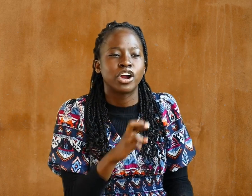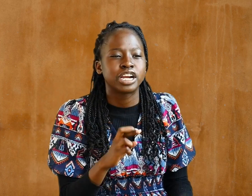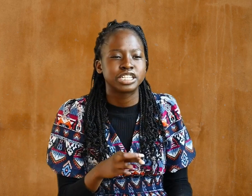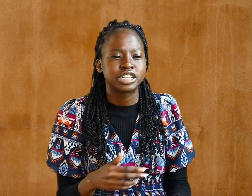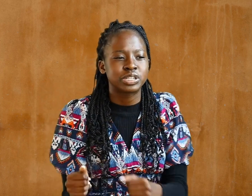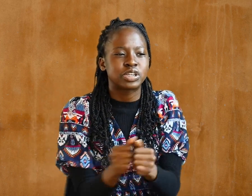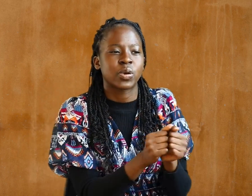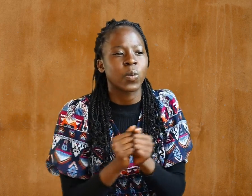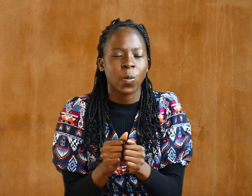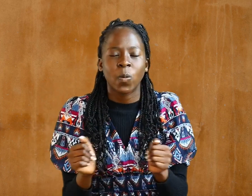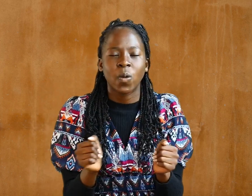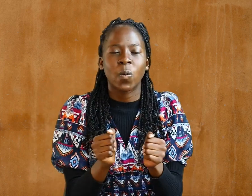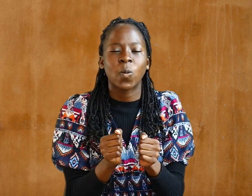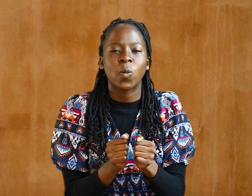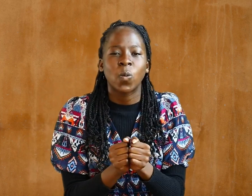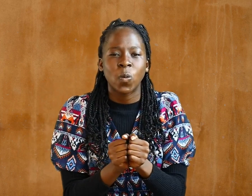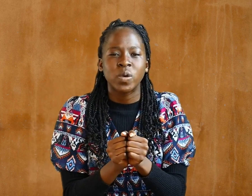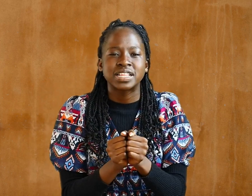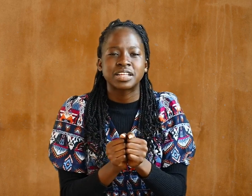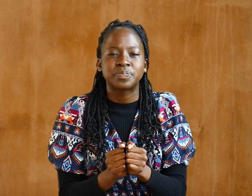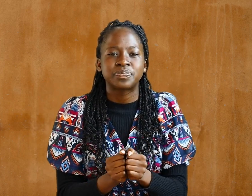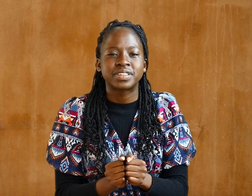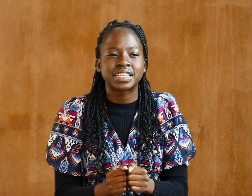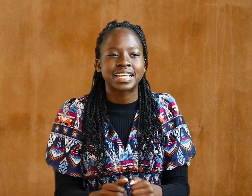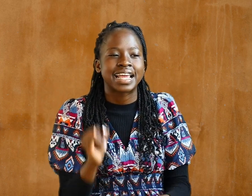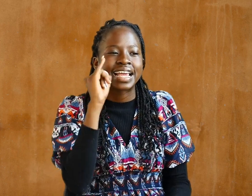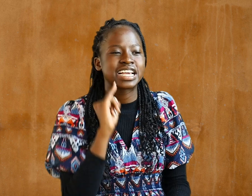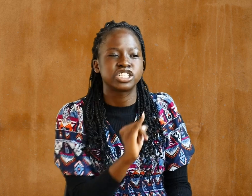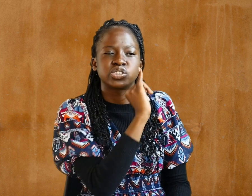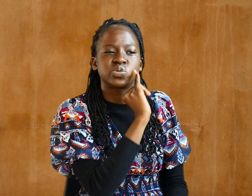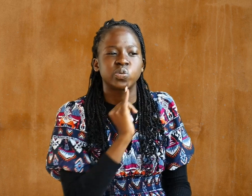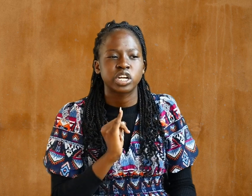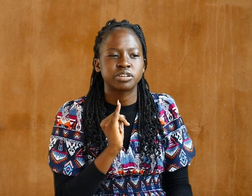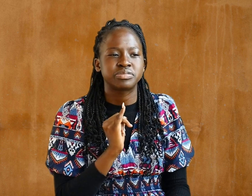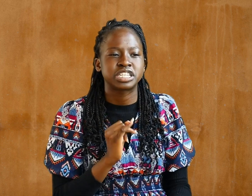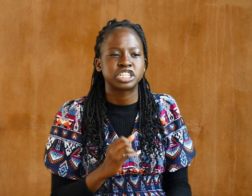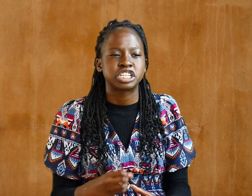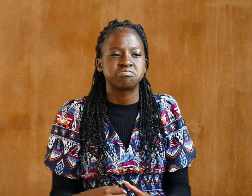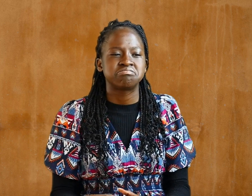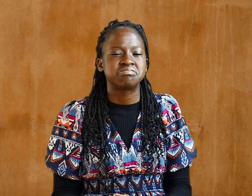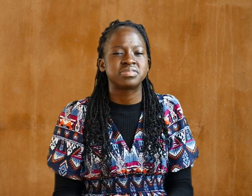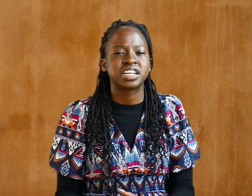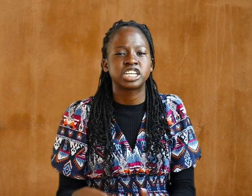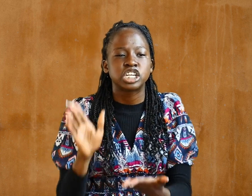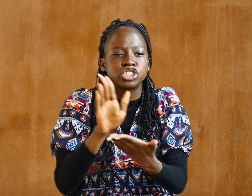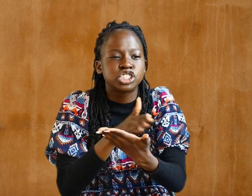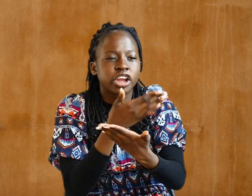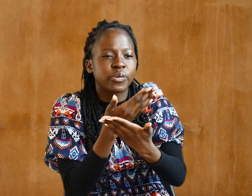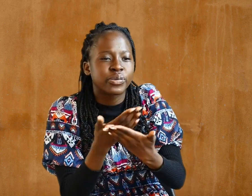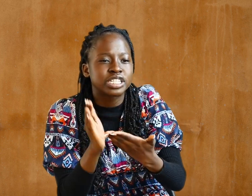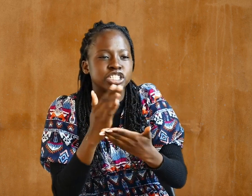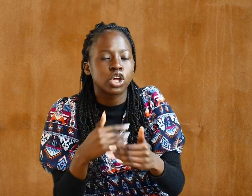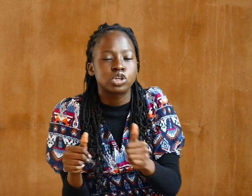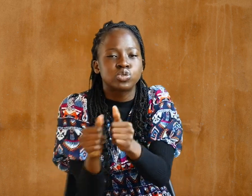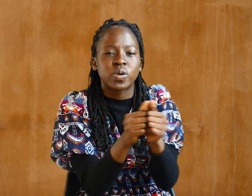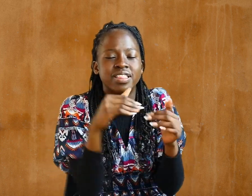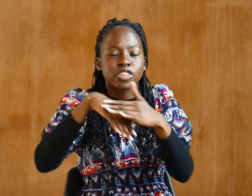members together of one body, and sharers together in the promise of Christ Jesus.